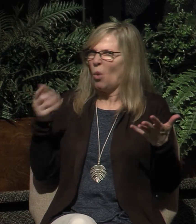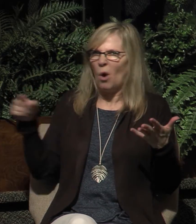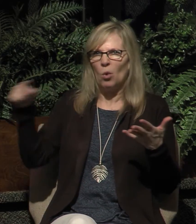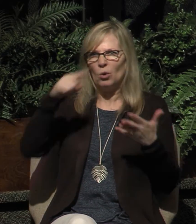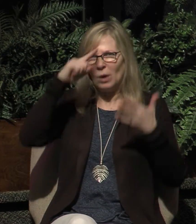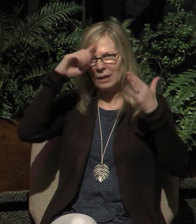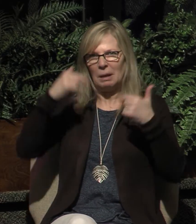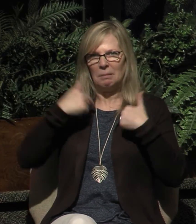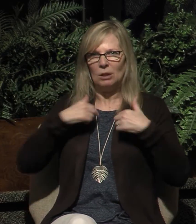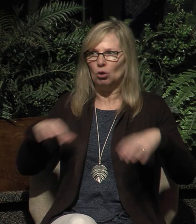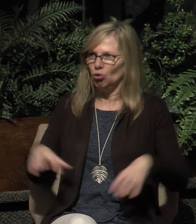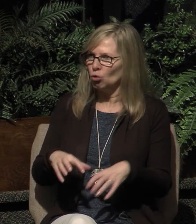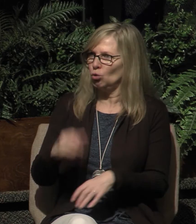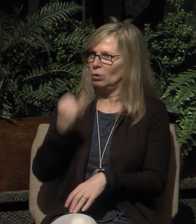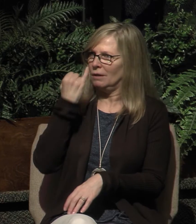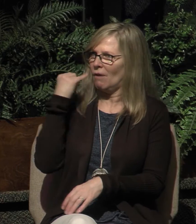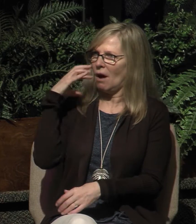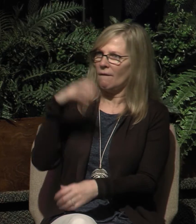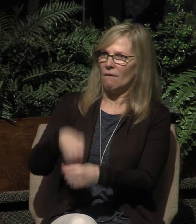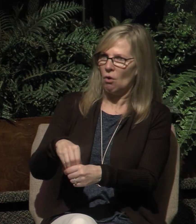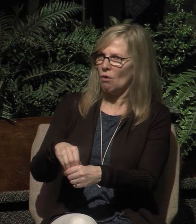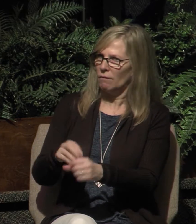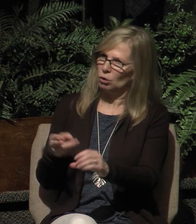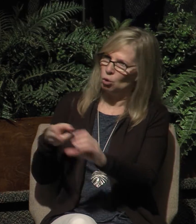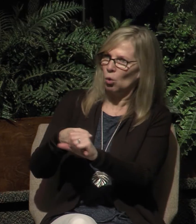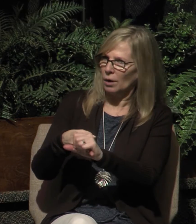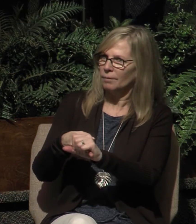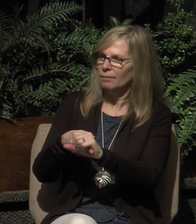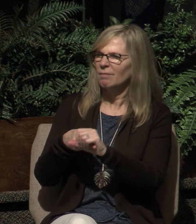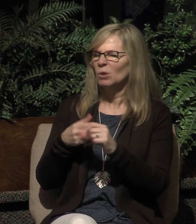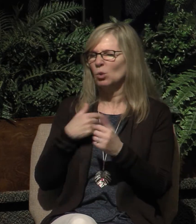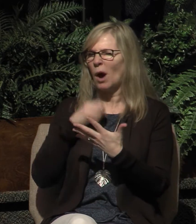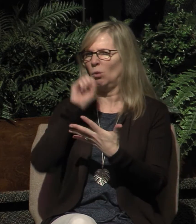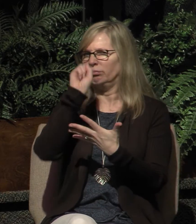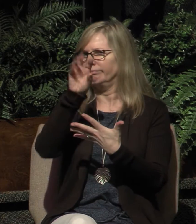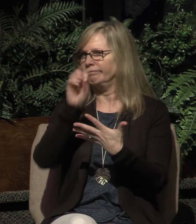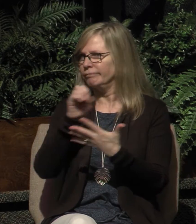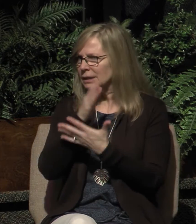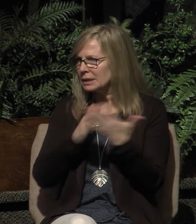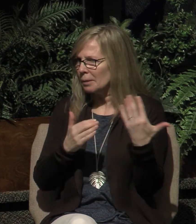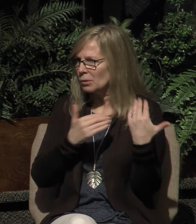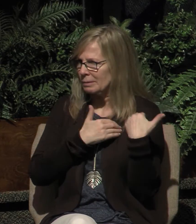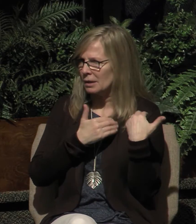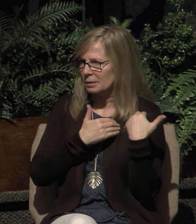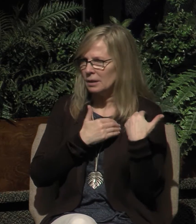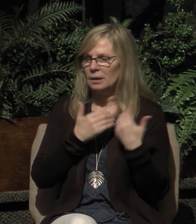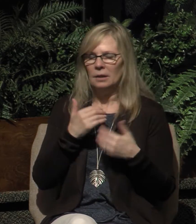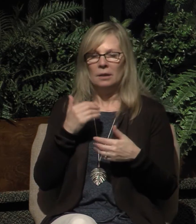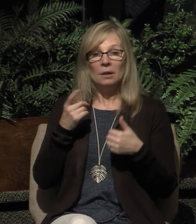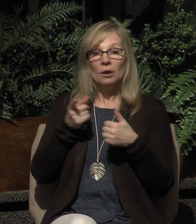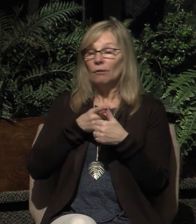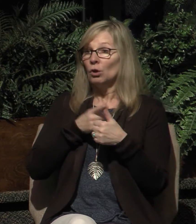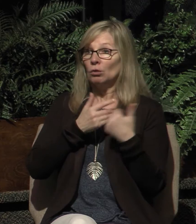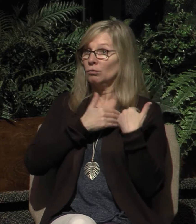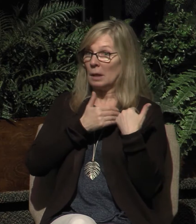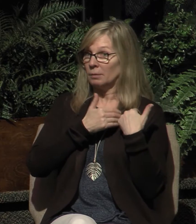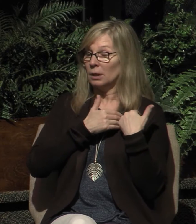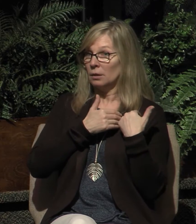if you join the church? So here are some of the responsibilities involved in being a member of Lakeside. First of all, you will be